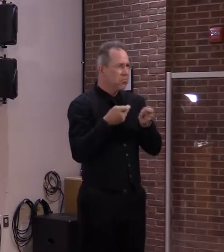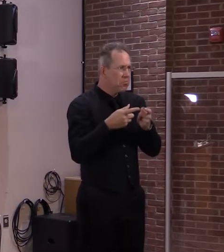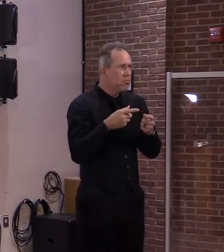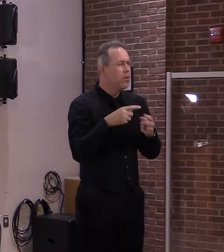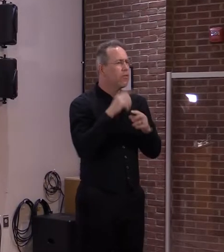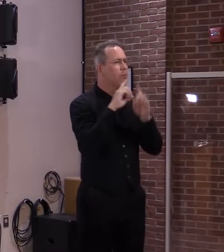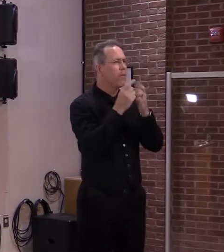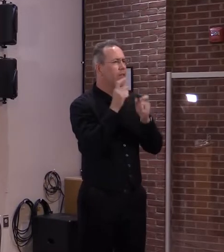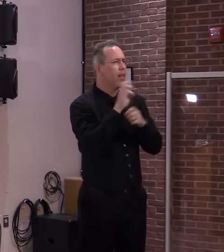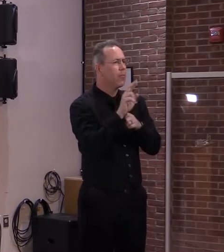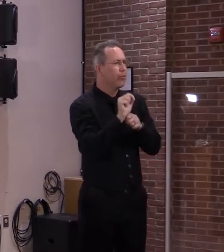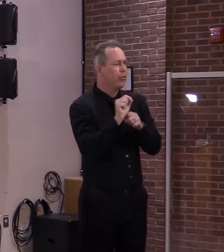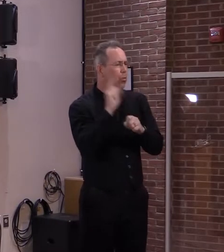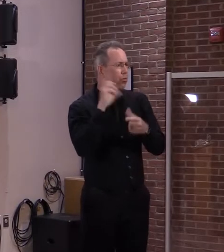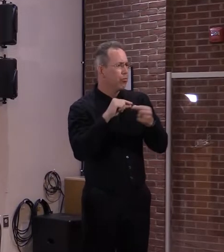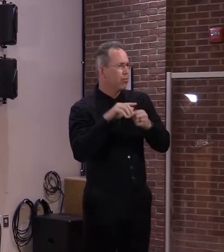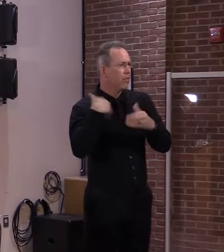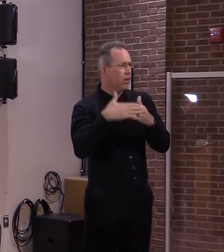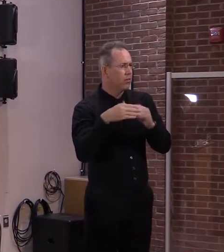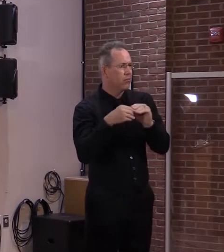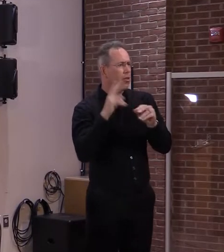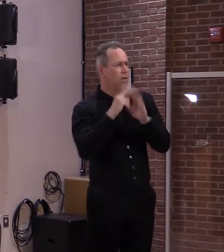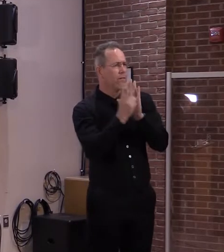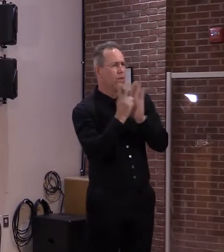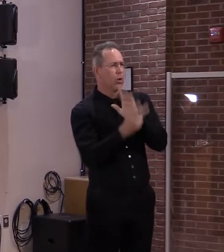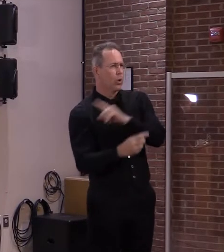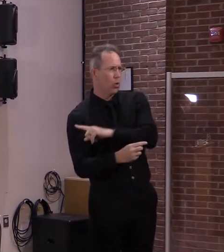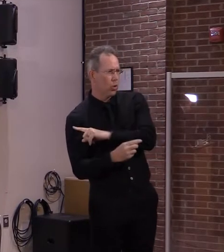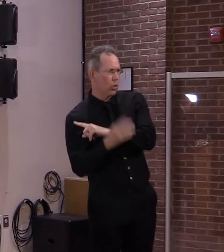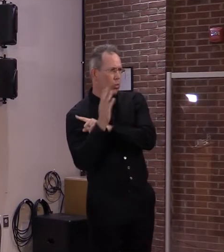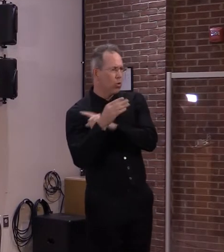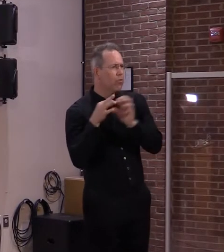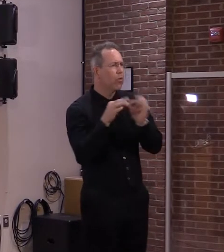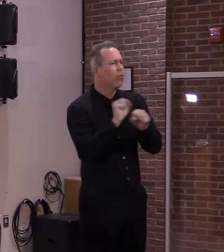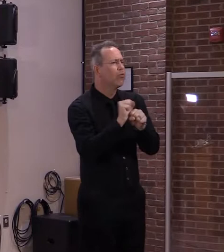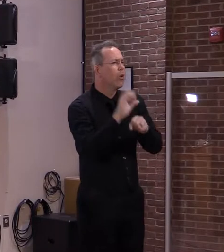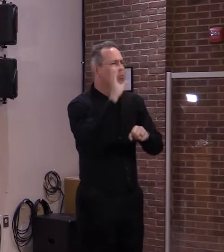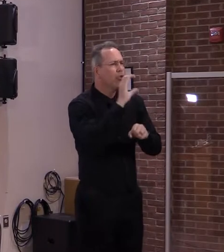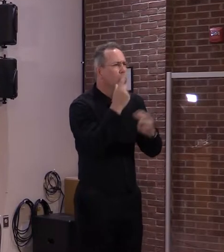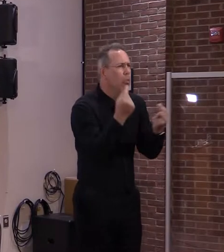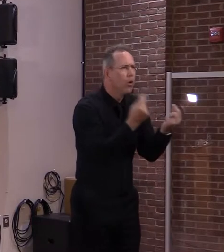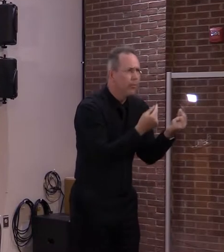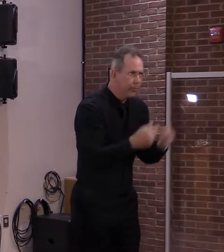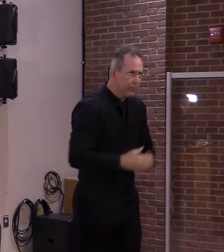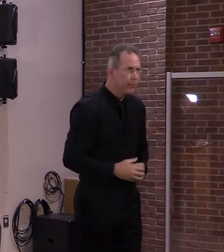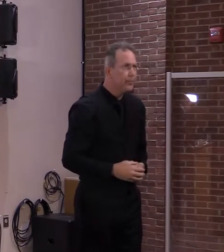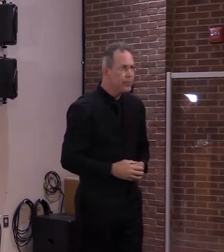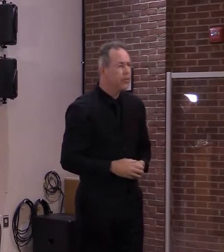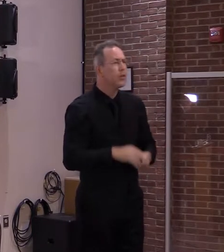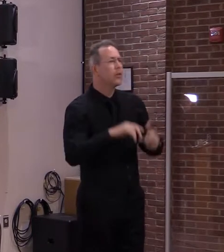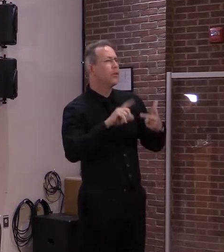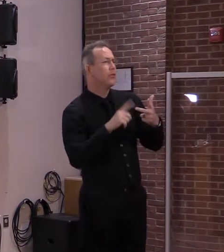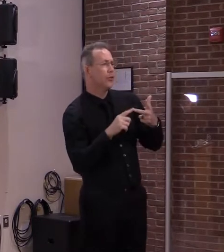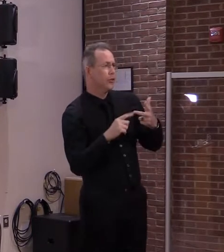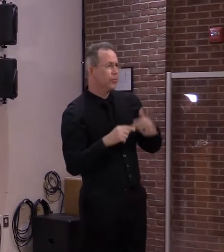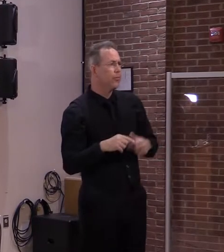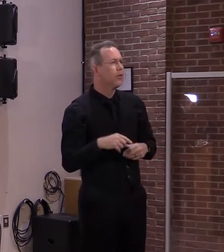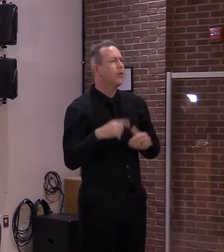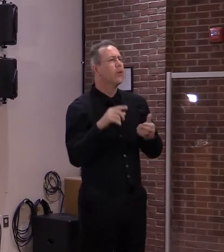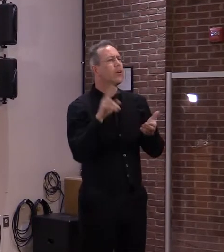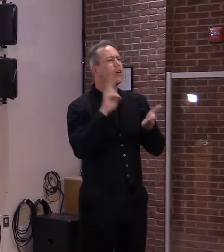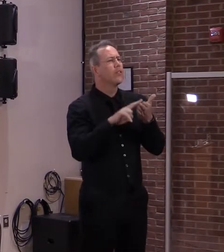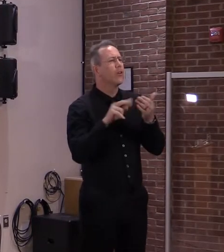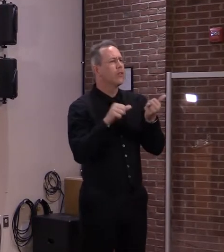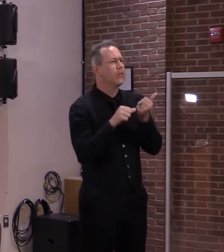an update on the work search requirement. Following Commissioner Harrington, Deputy Secretary Samuelson will be joining us